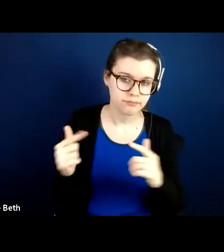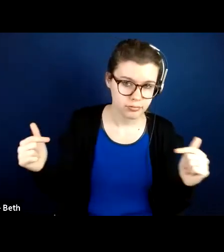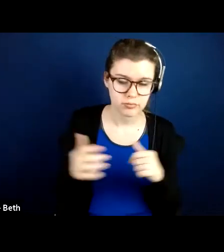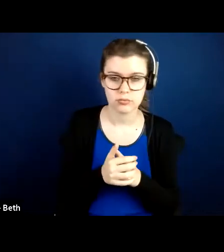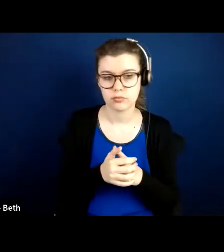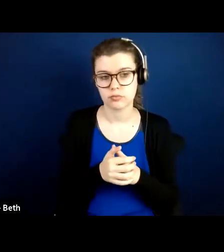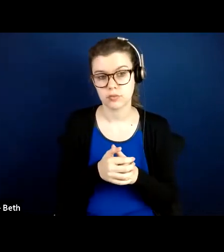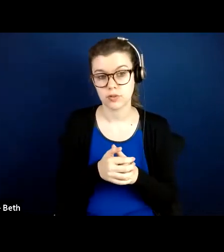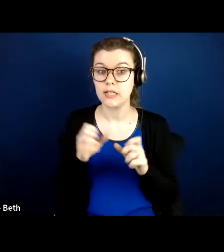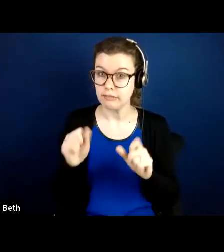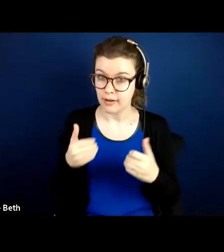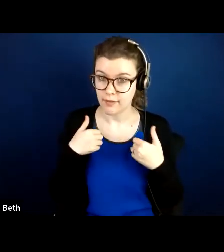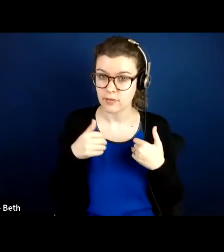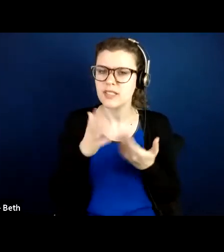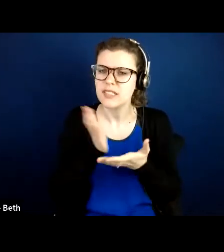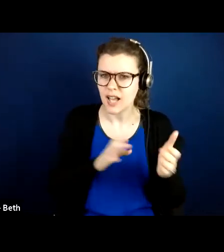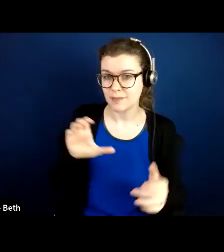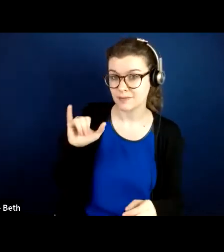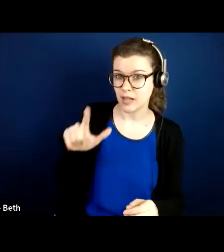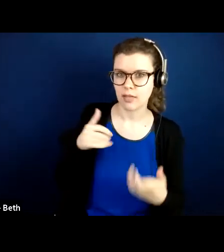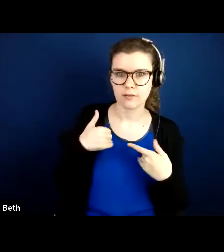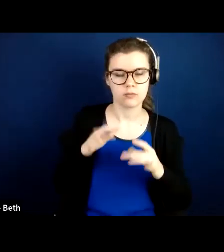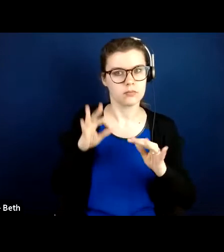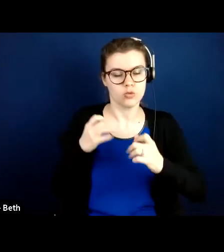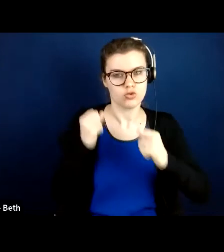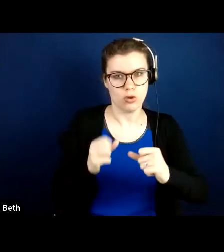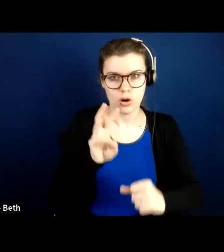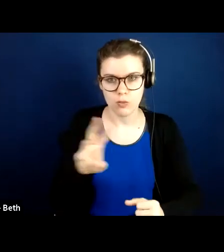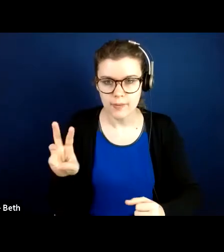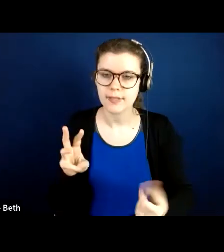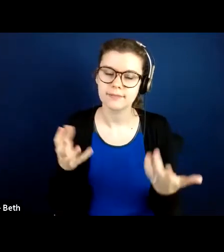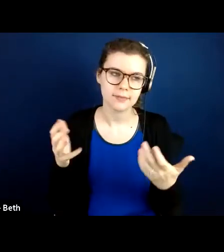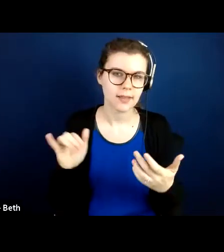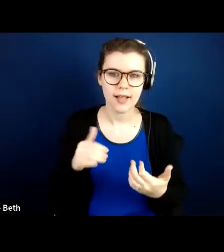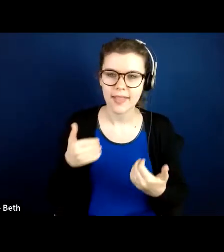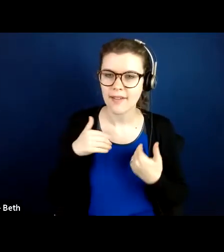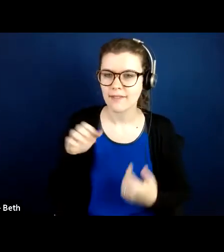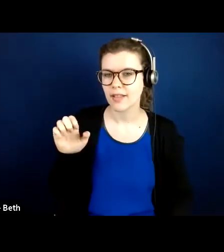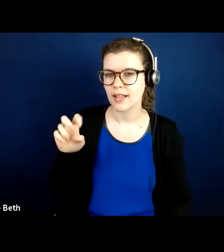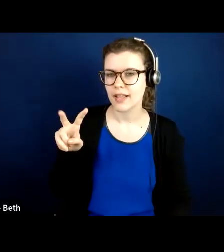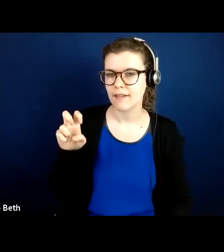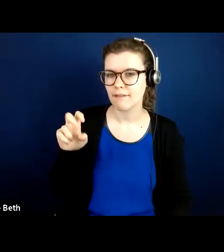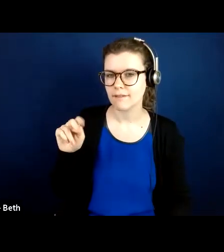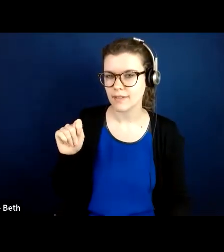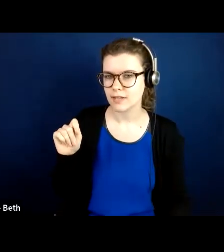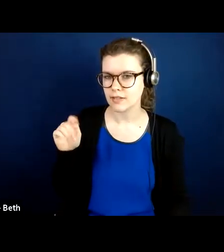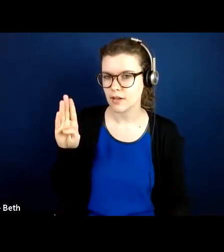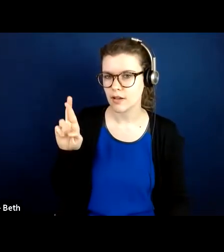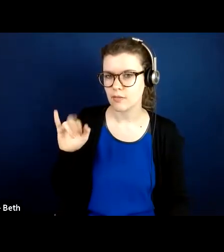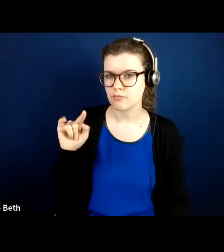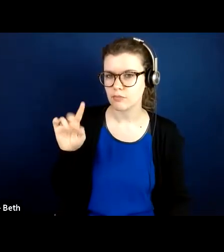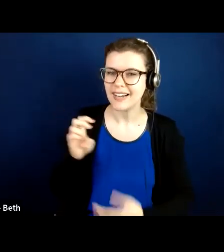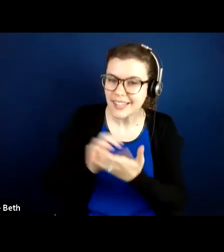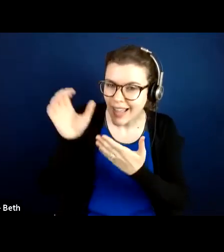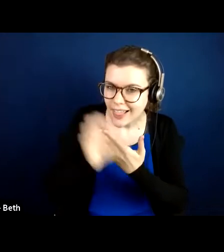have some, some centers have really robust websites where they use things like Eventbrite. So they have a signup page on their